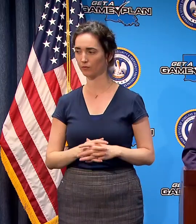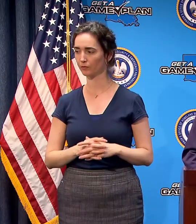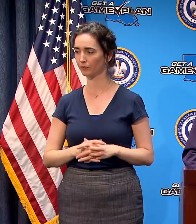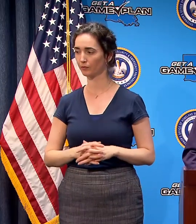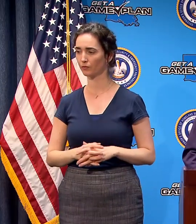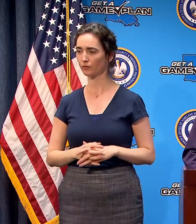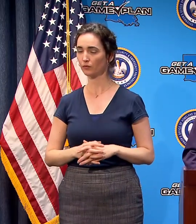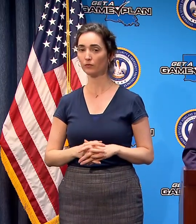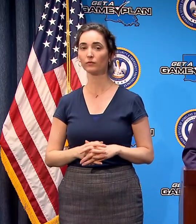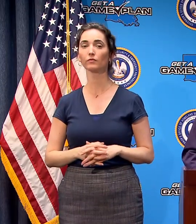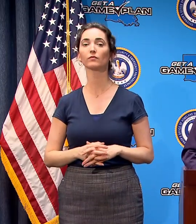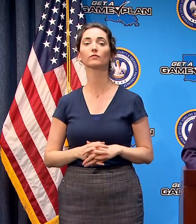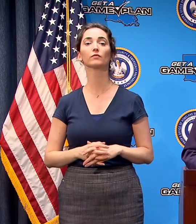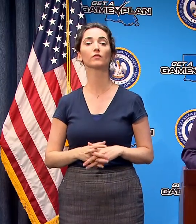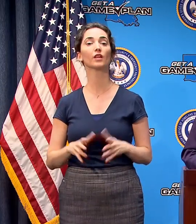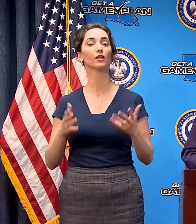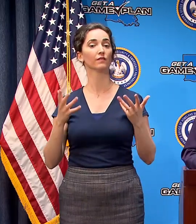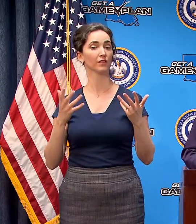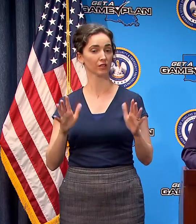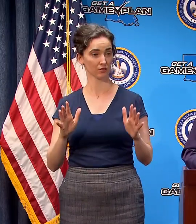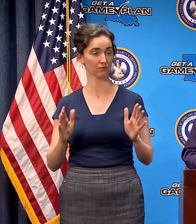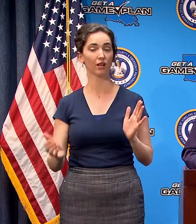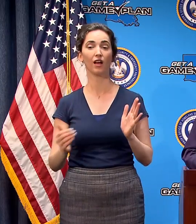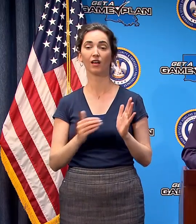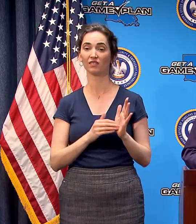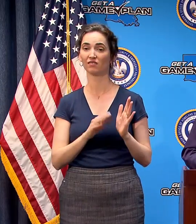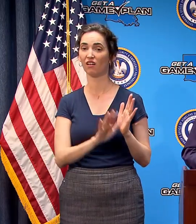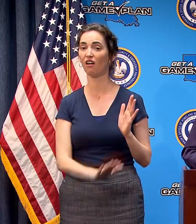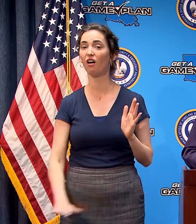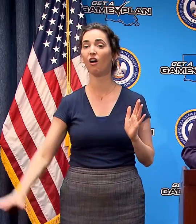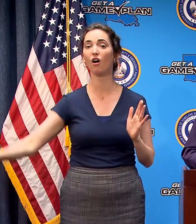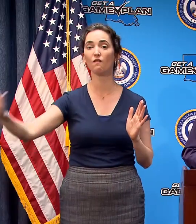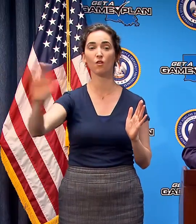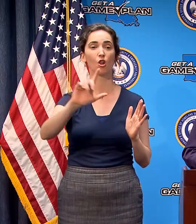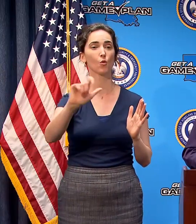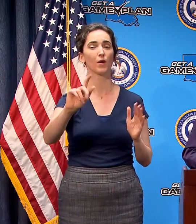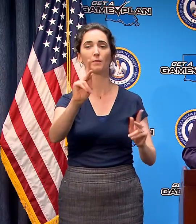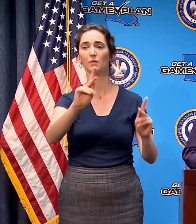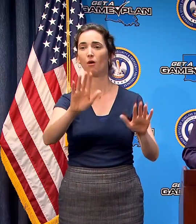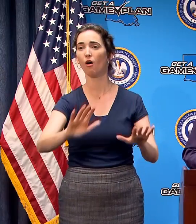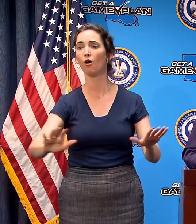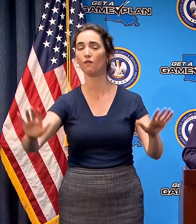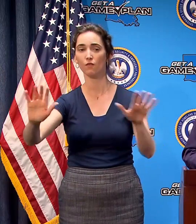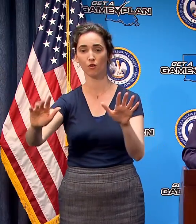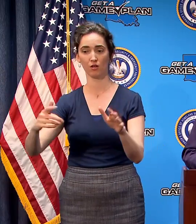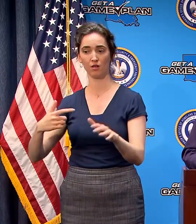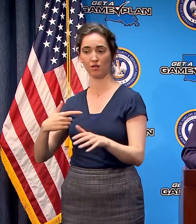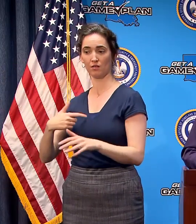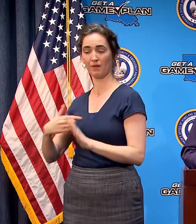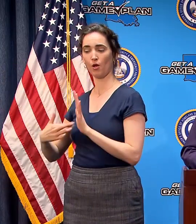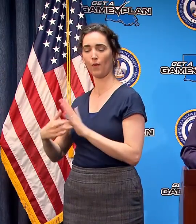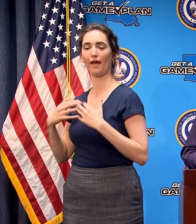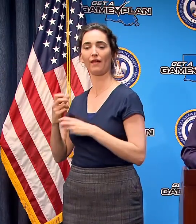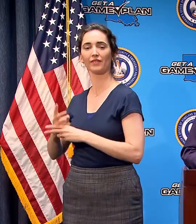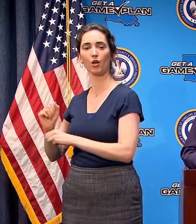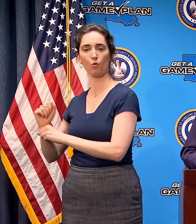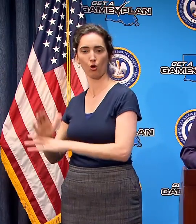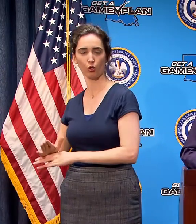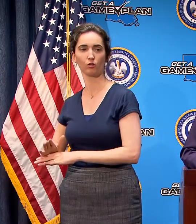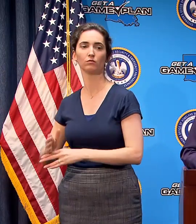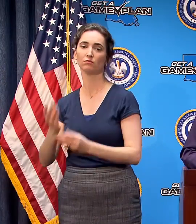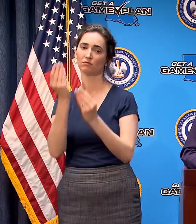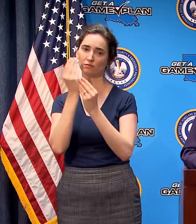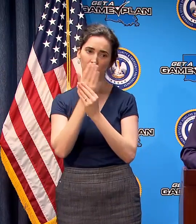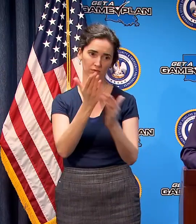In closing I'd like to make a plea to the people of Louisiana on behalf of our health care workers who are out